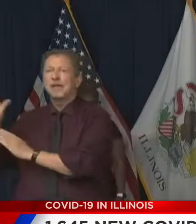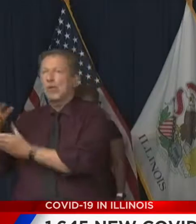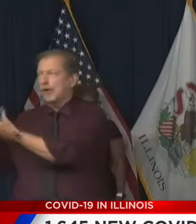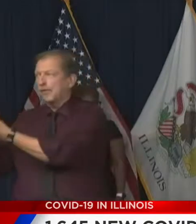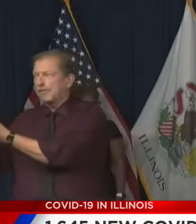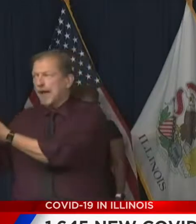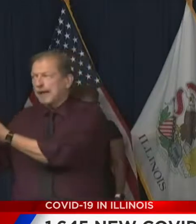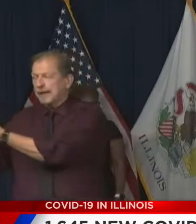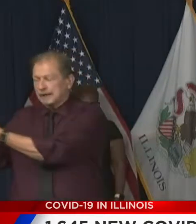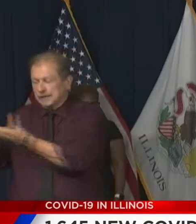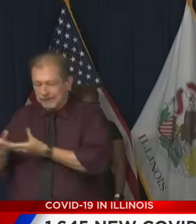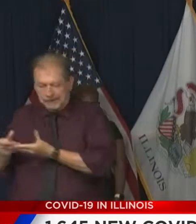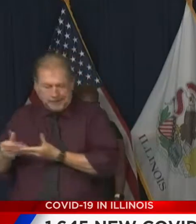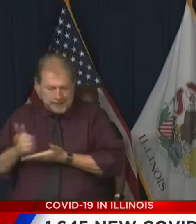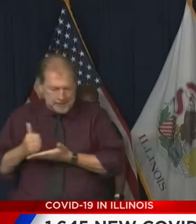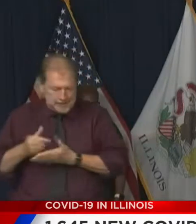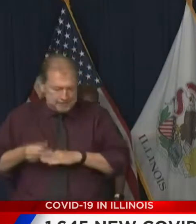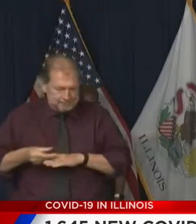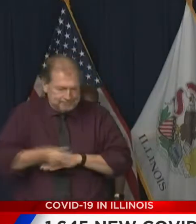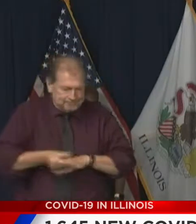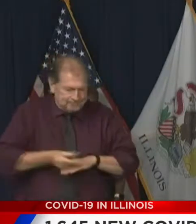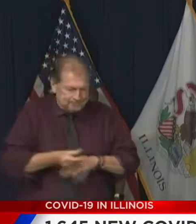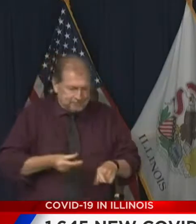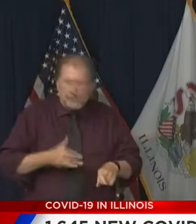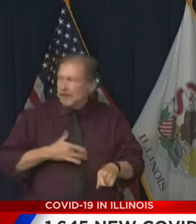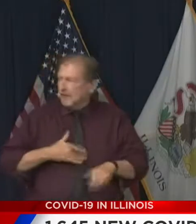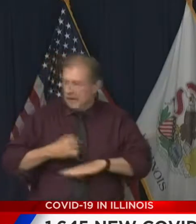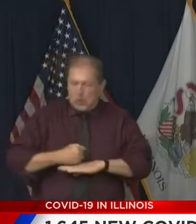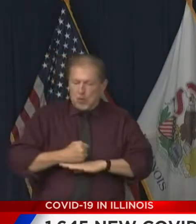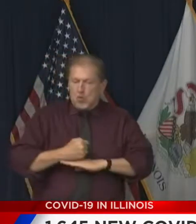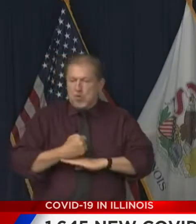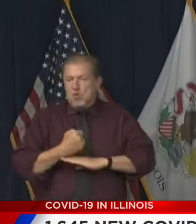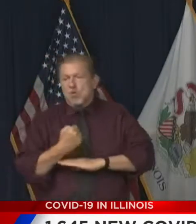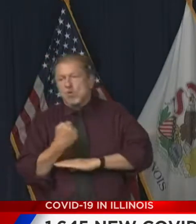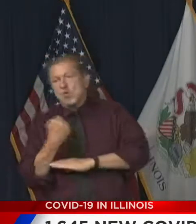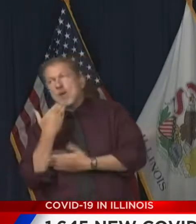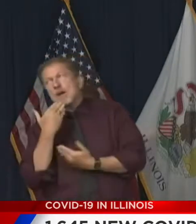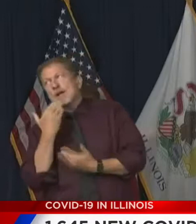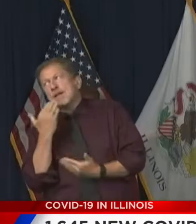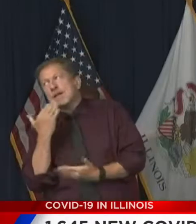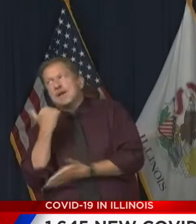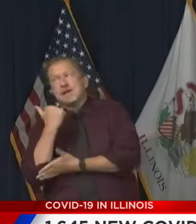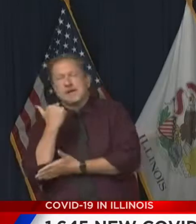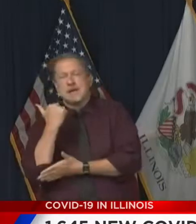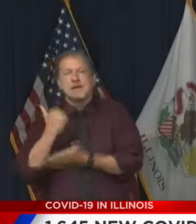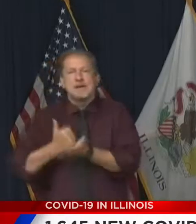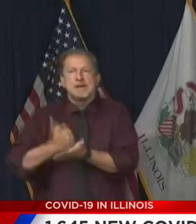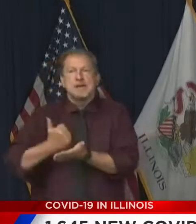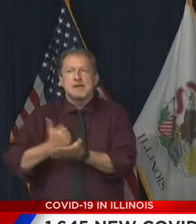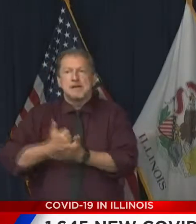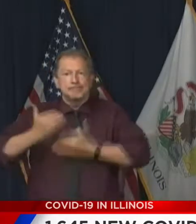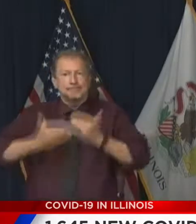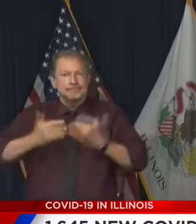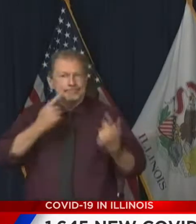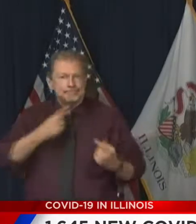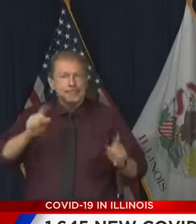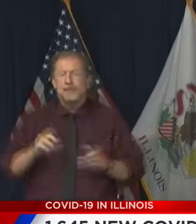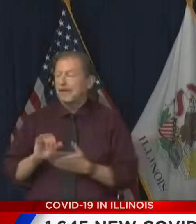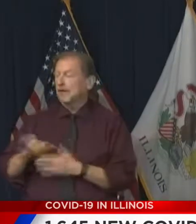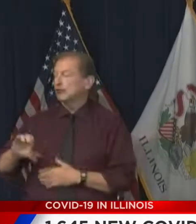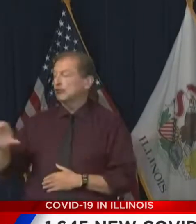advisors and the good folks at Chicago Urban League and other navigators and supporters